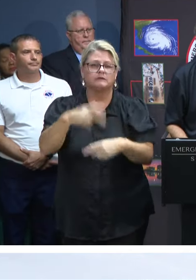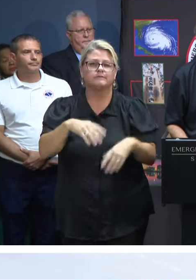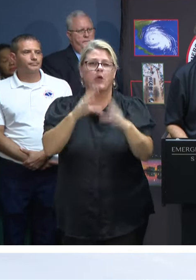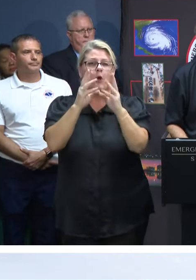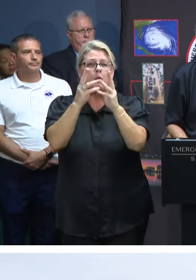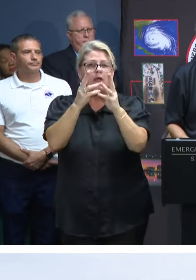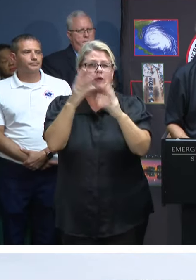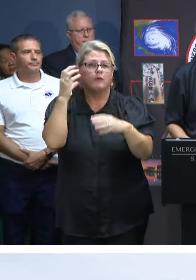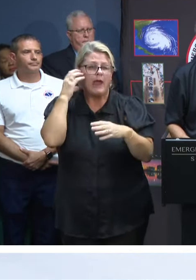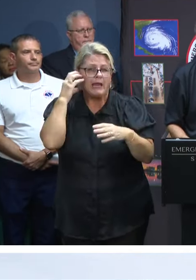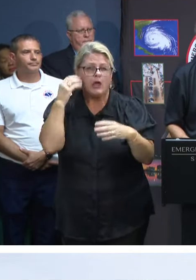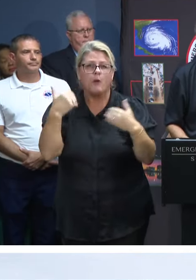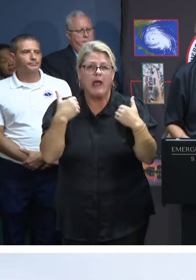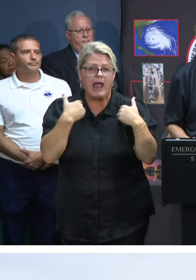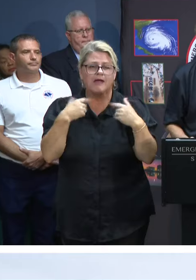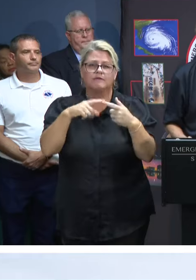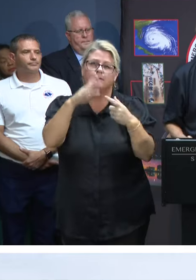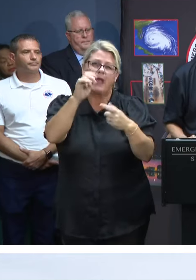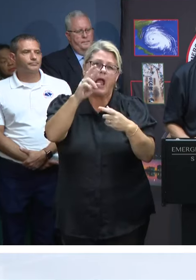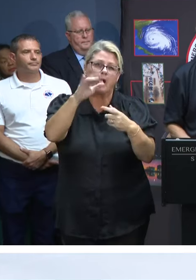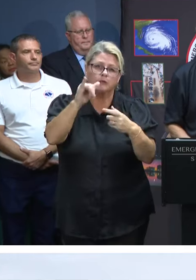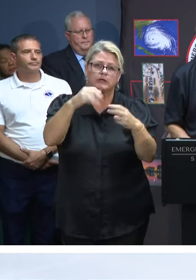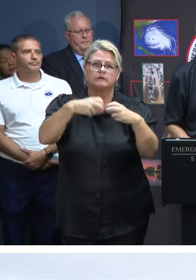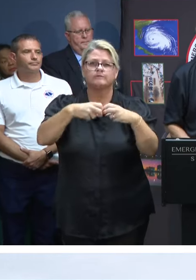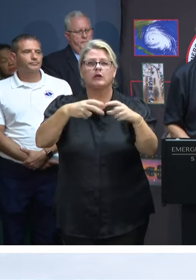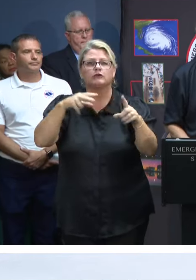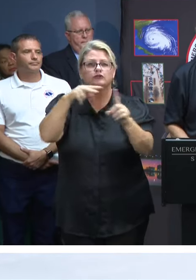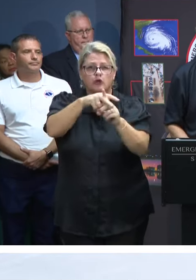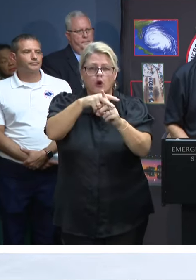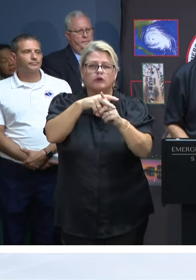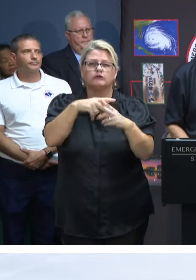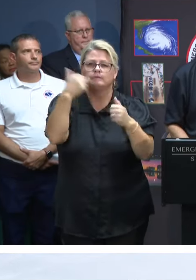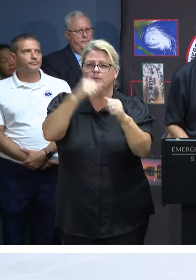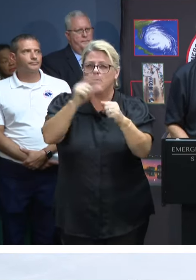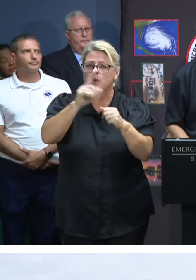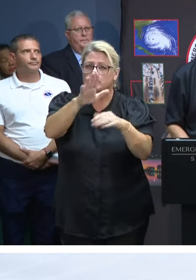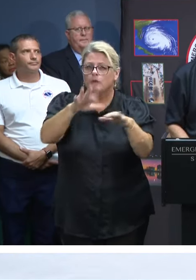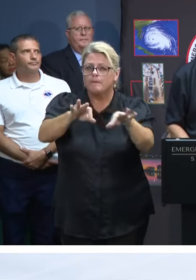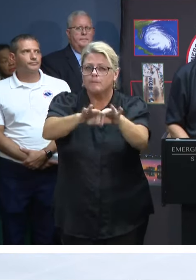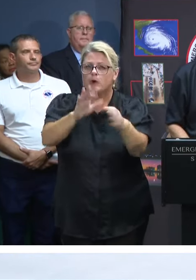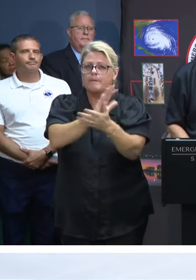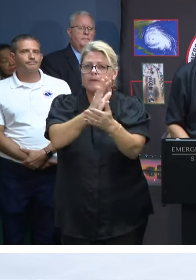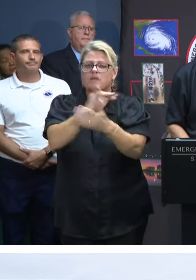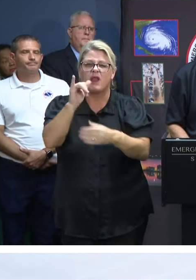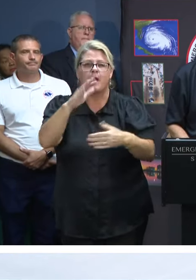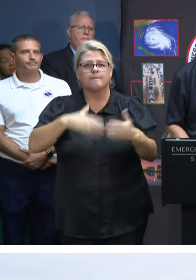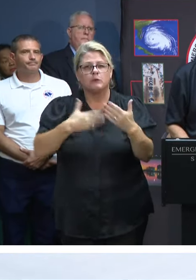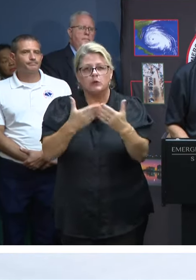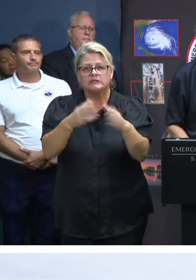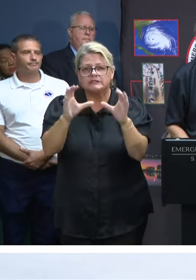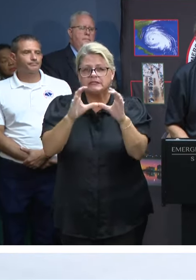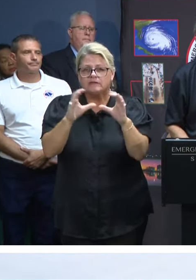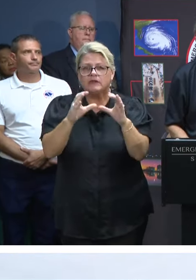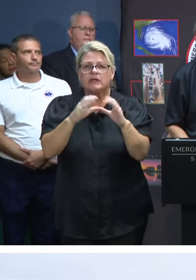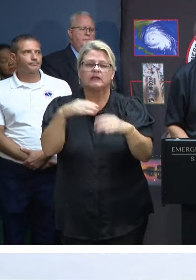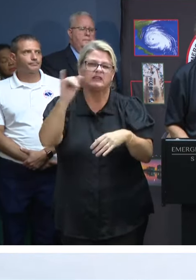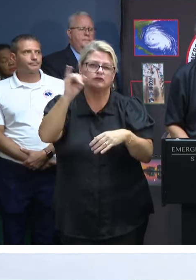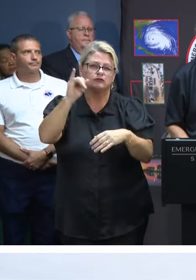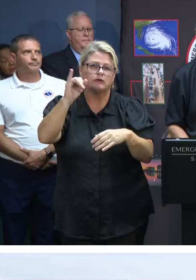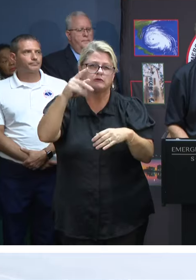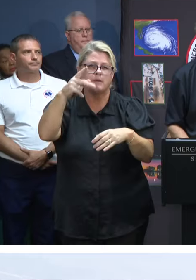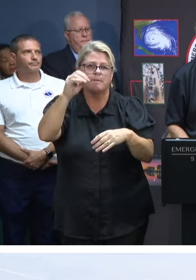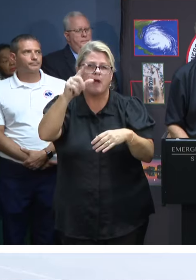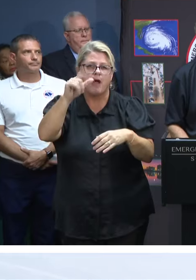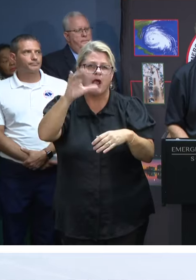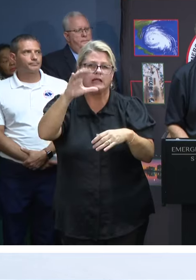flashlights, extra batteries, and chargers. Knowing where your important documents are, such as birth certificates and insurance policies in the